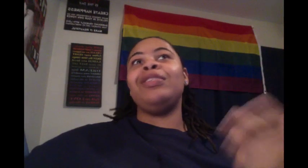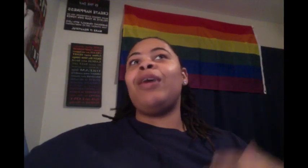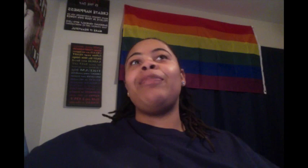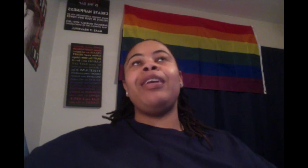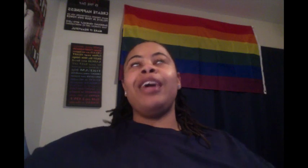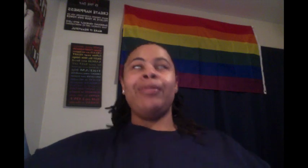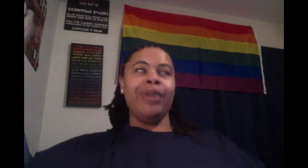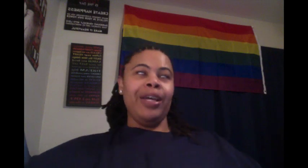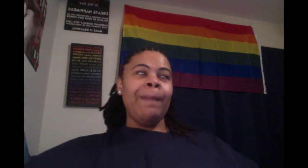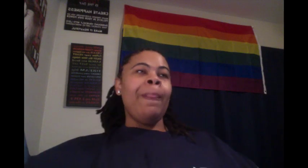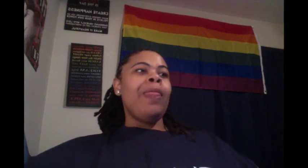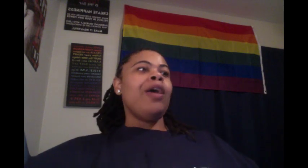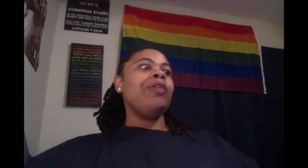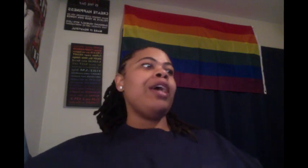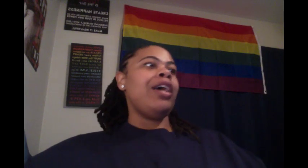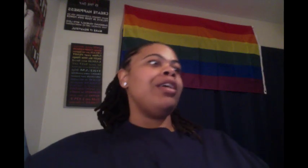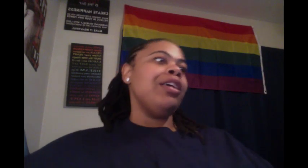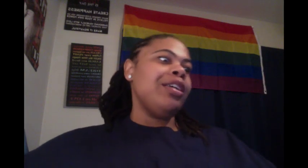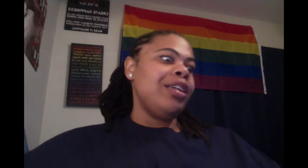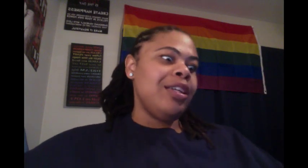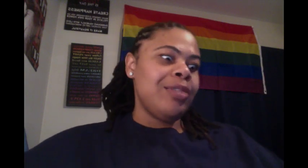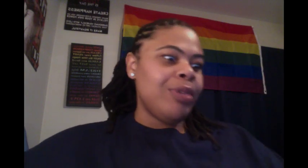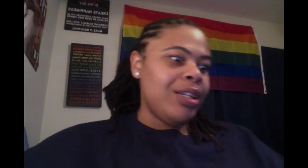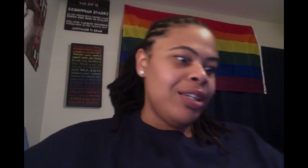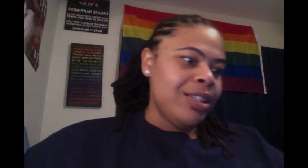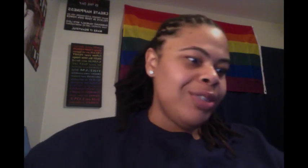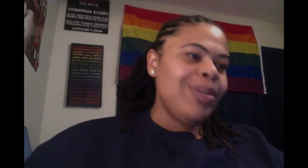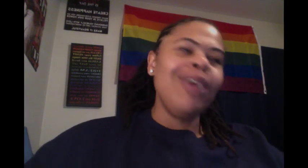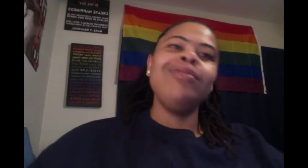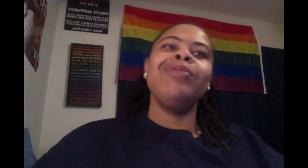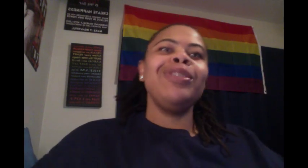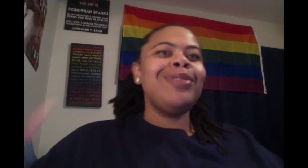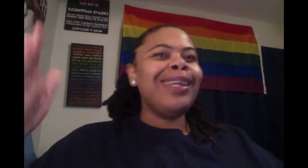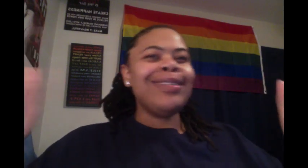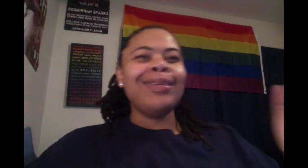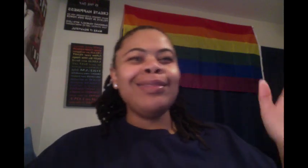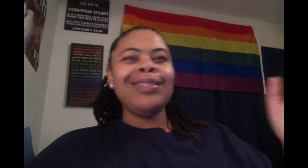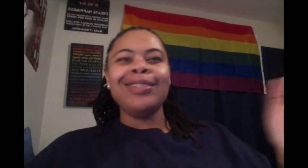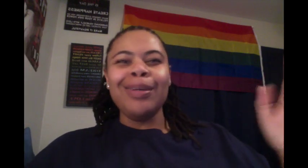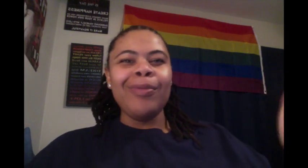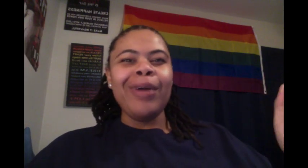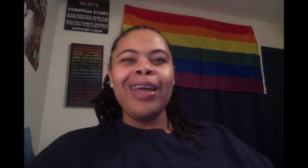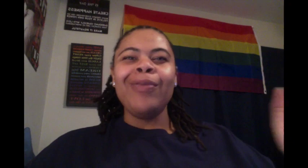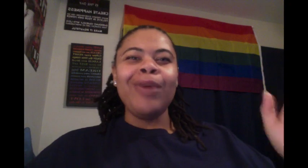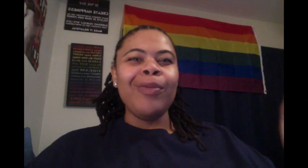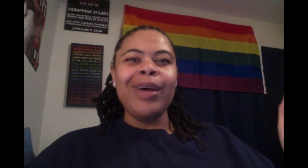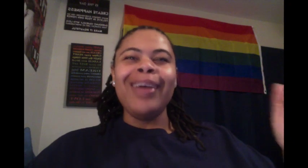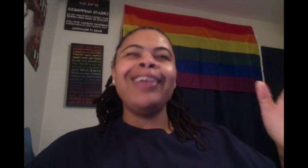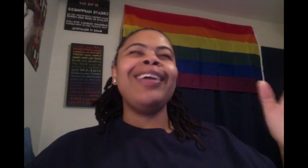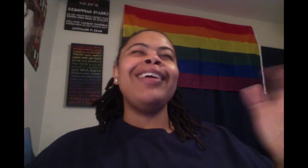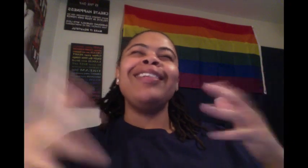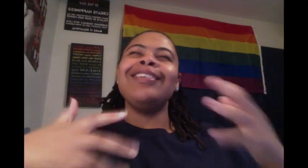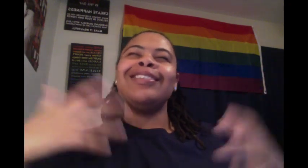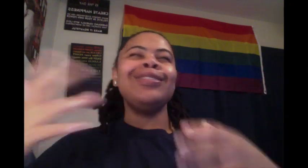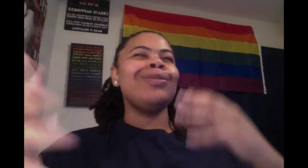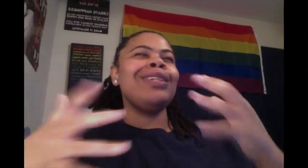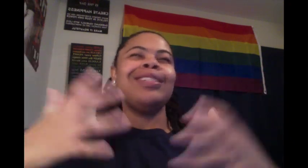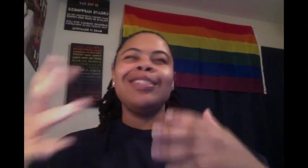right about now. But, okay. It is what it is. You know, when you think something is some way, one way, and a situation is